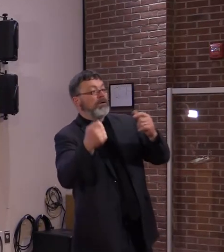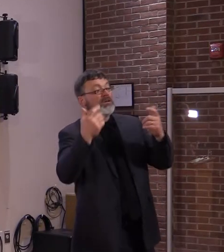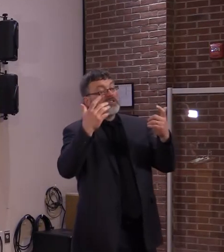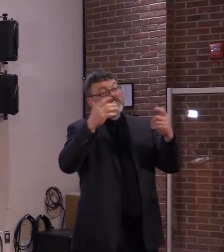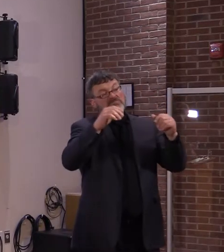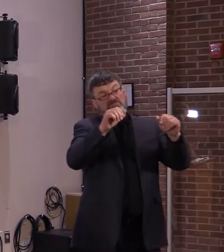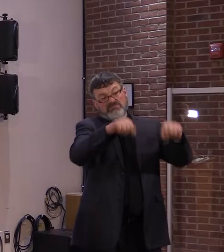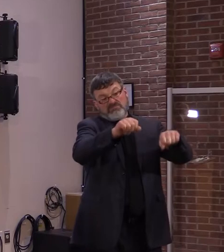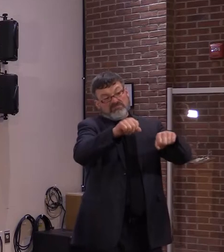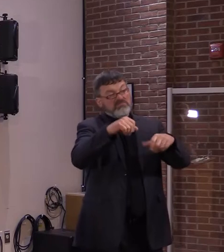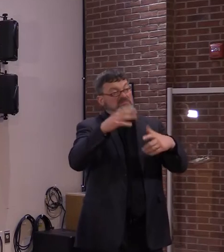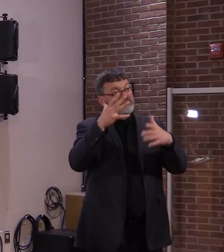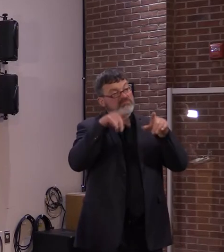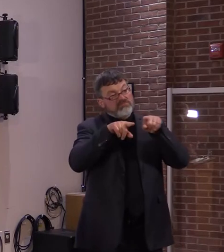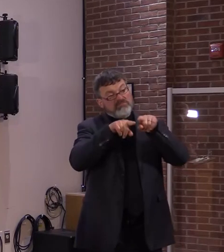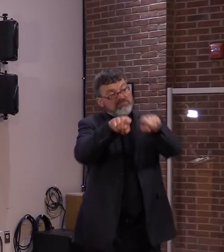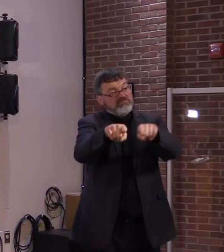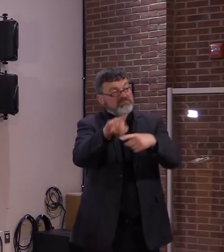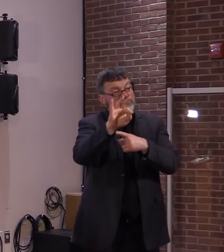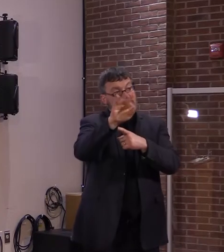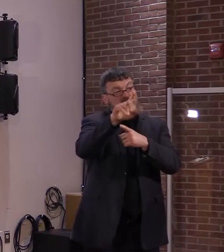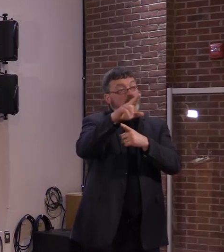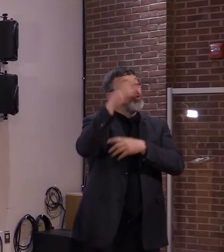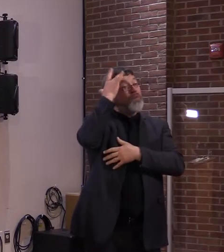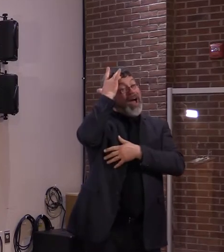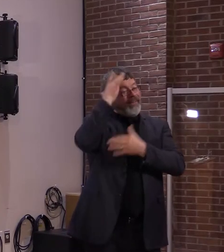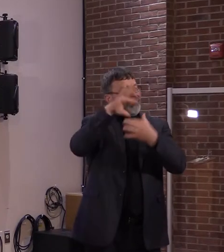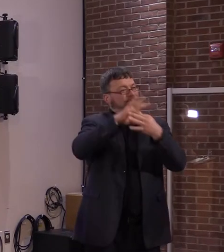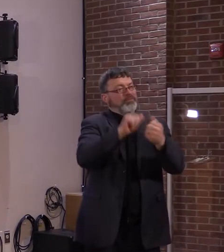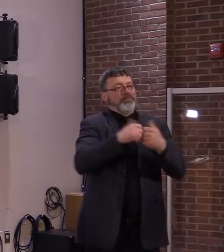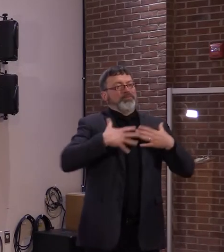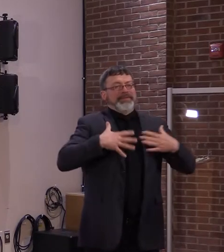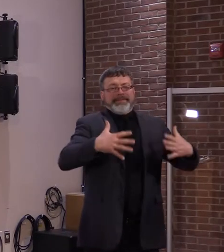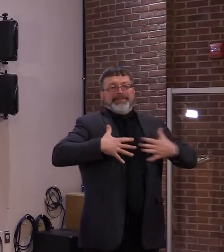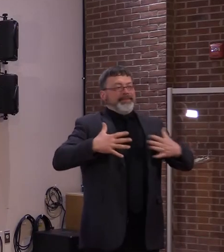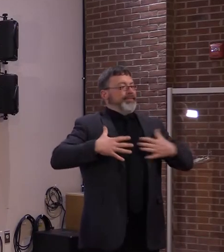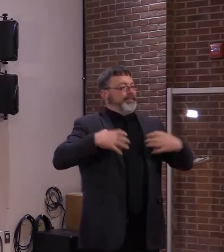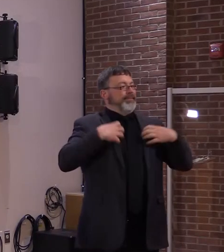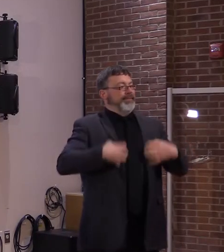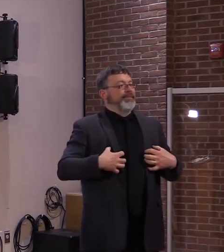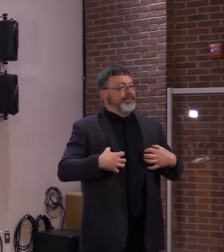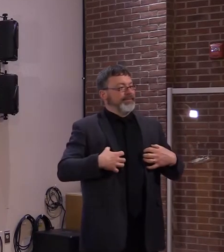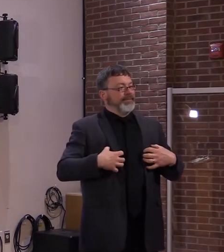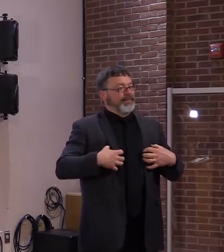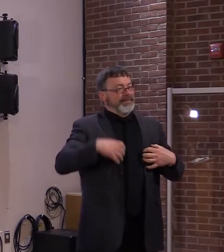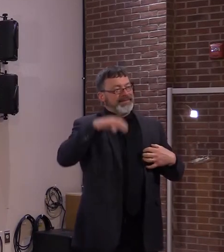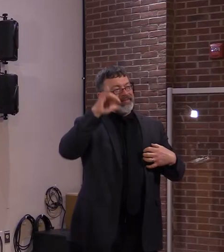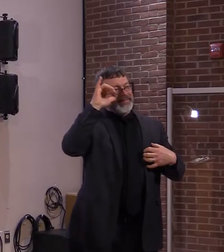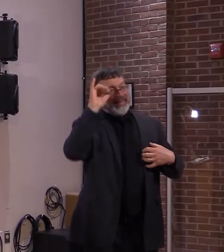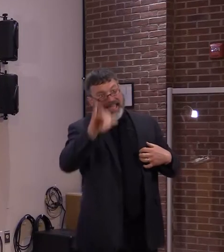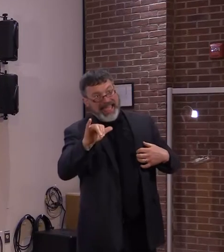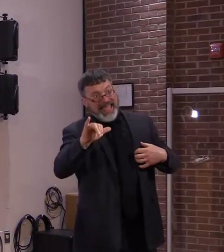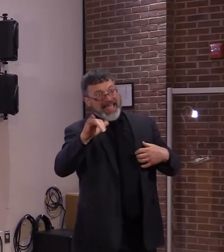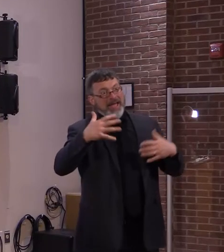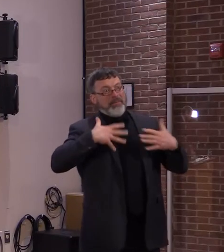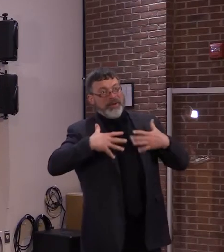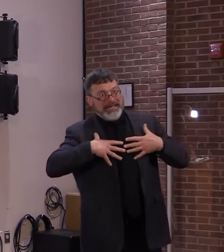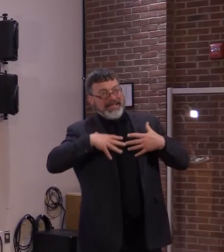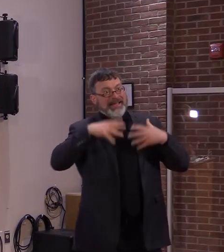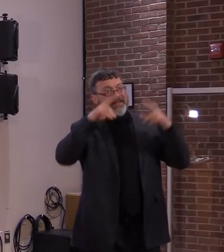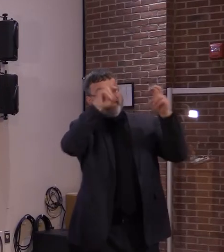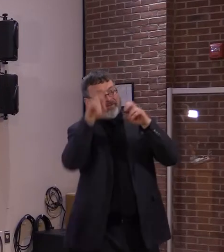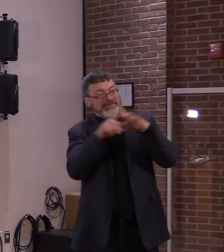most of the respiratory viruses and they sort of die out after that till the next flu season. So,